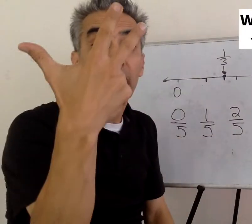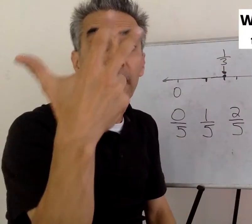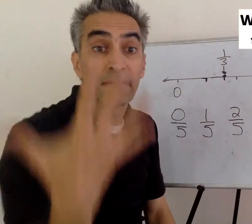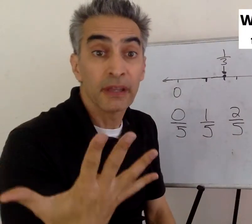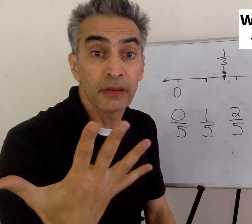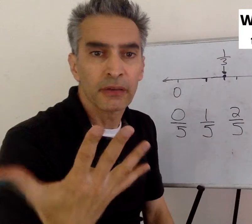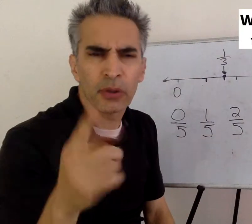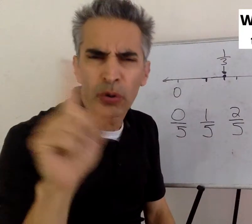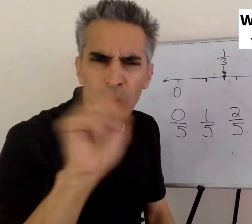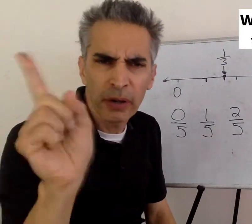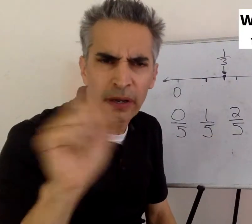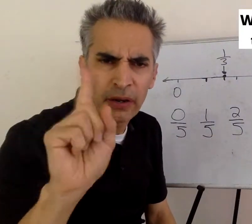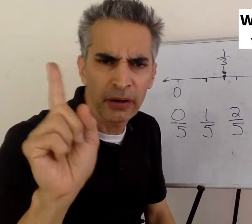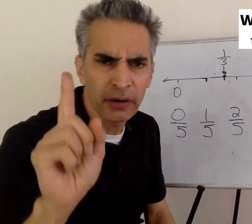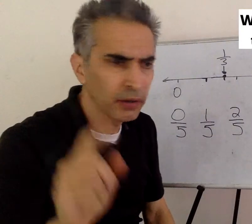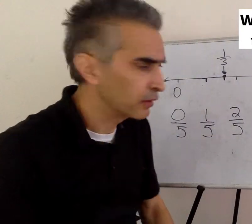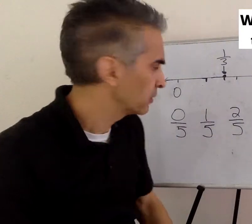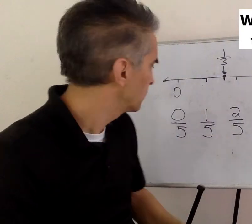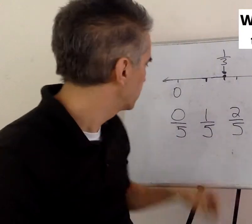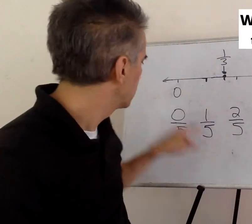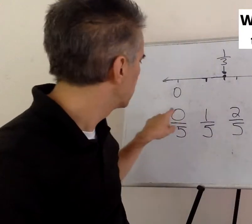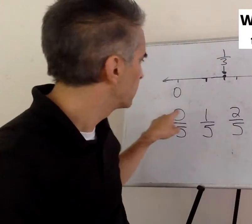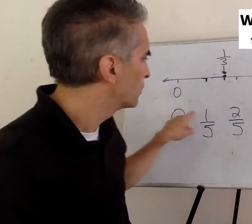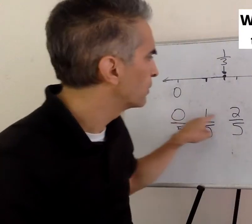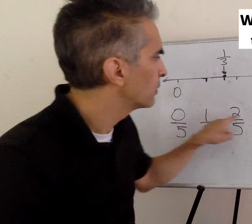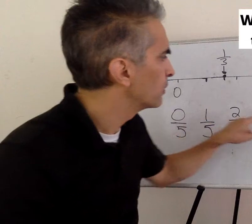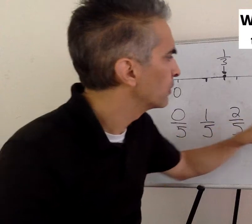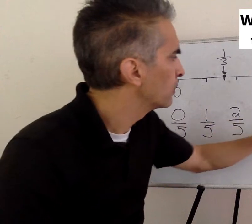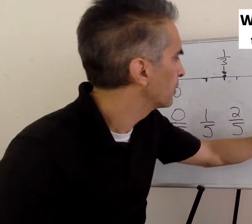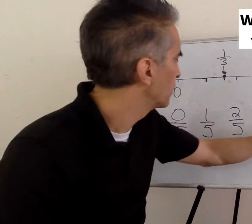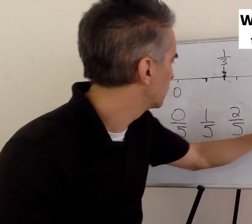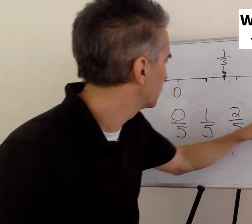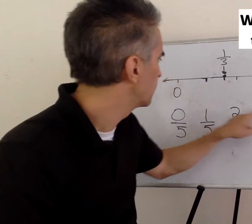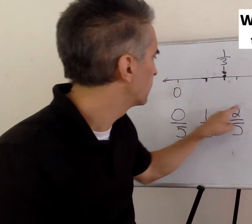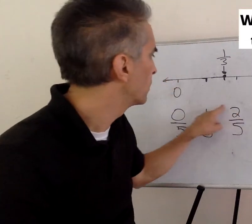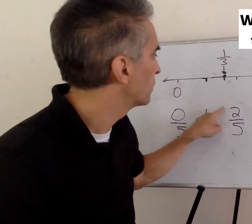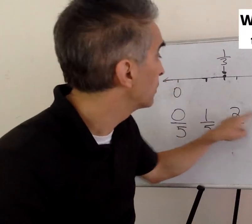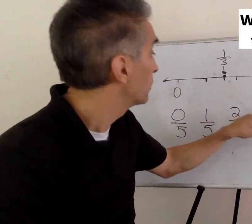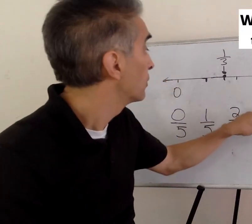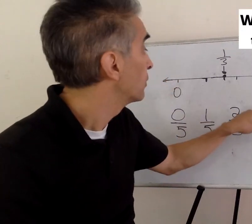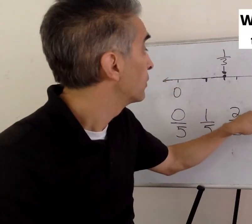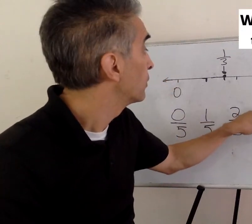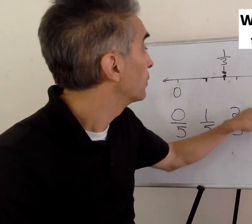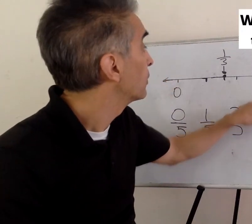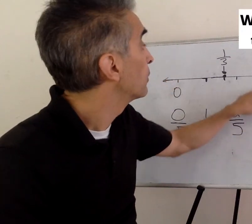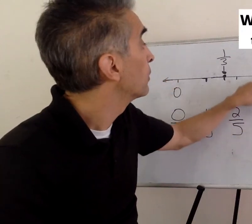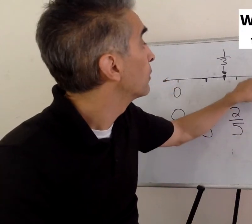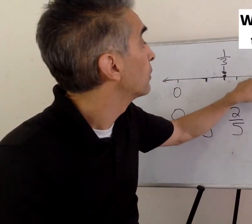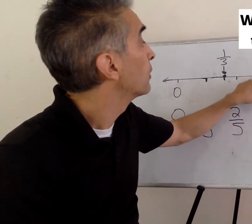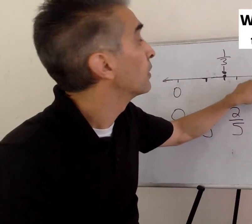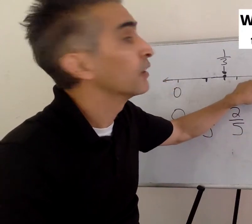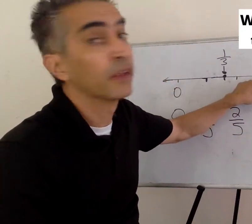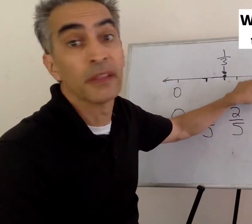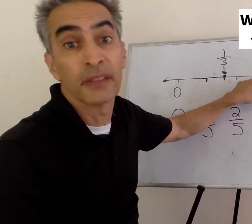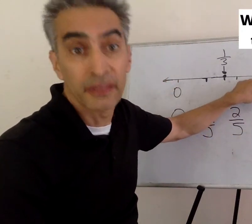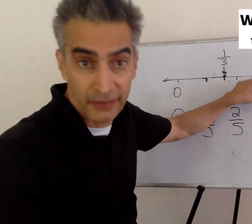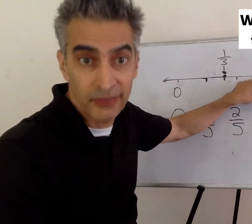Three-fifths goes there.